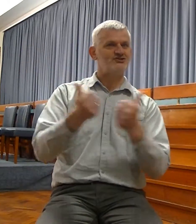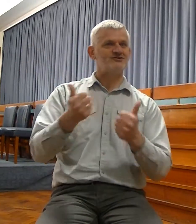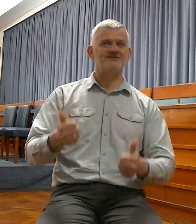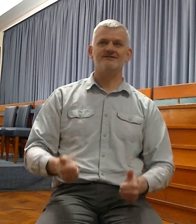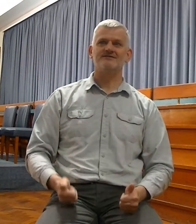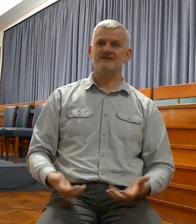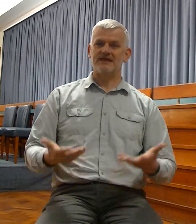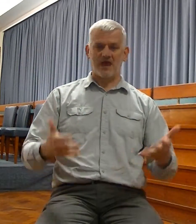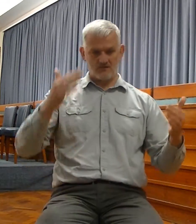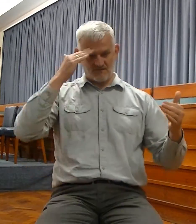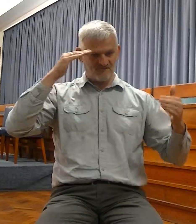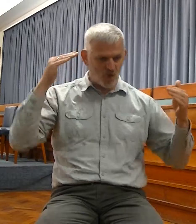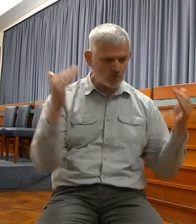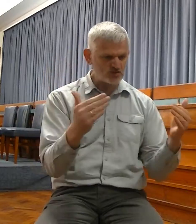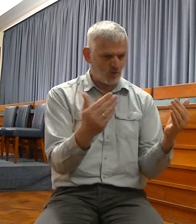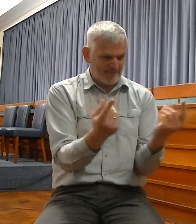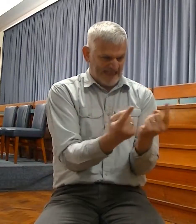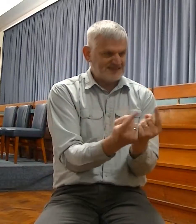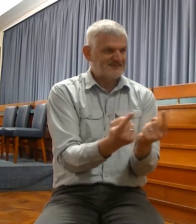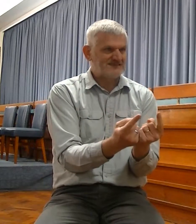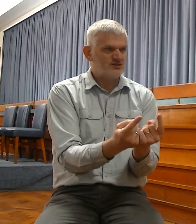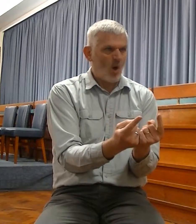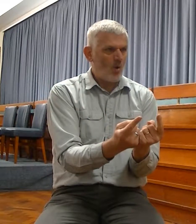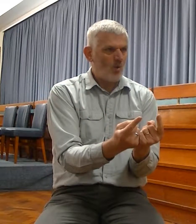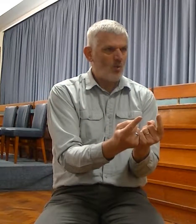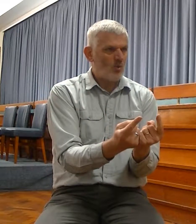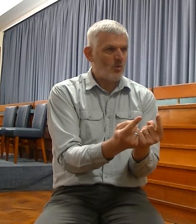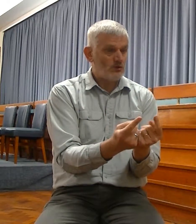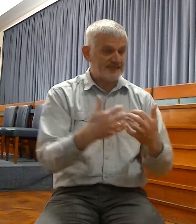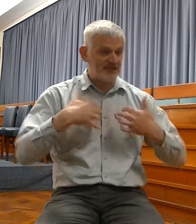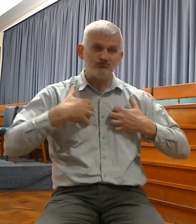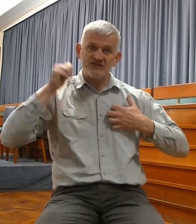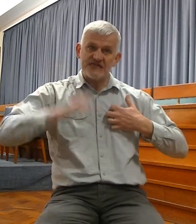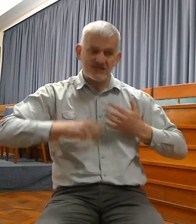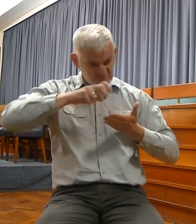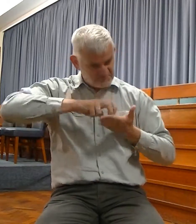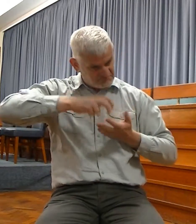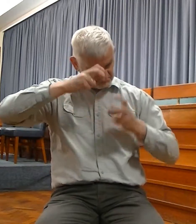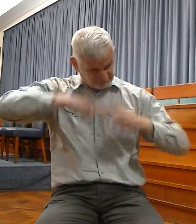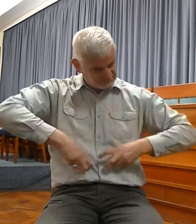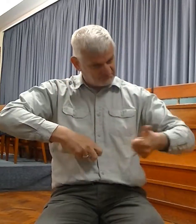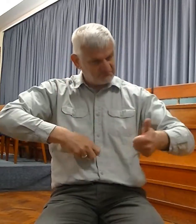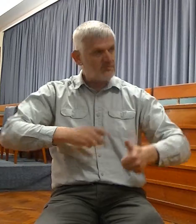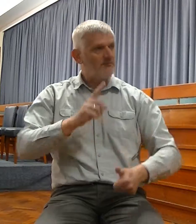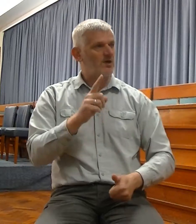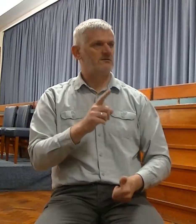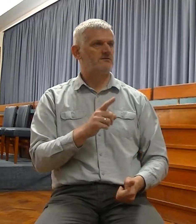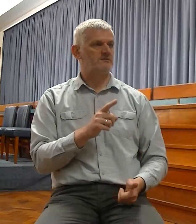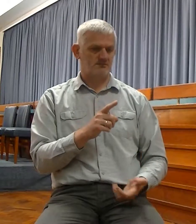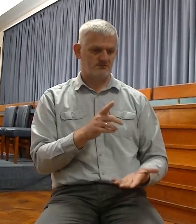or focus on those things anymore. They're interesting to us, of course, but they're no longer parts of our worship.